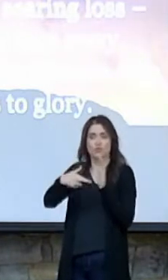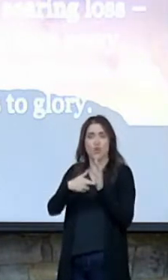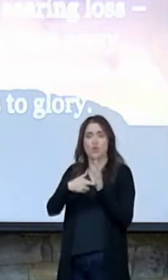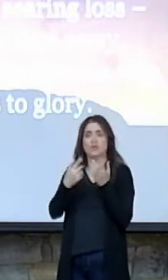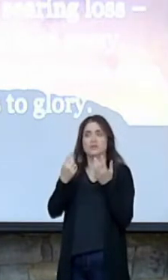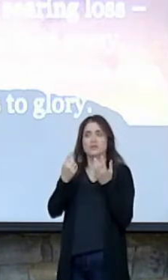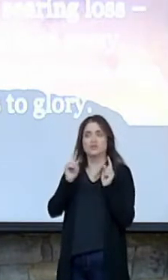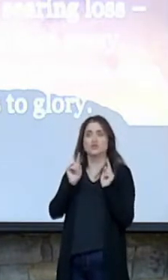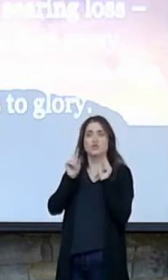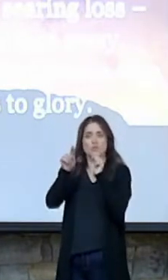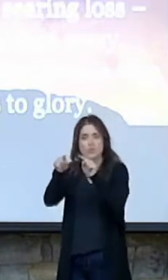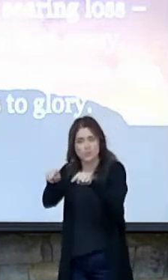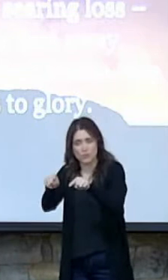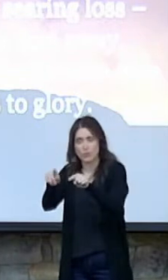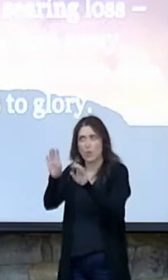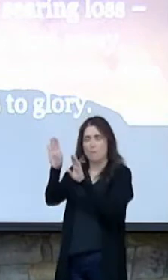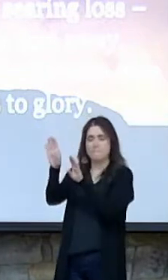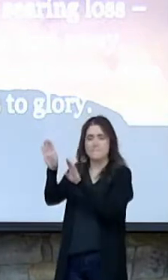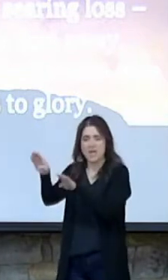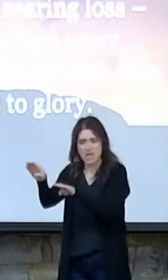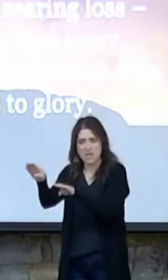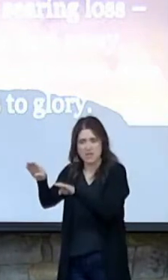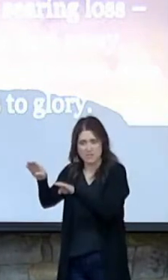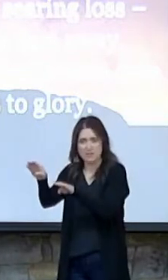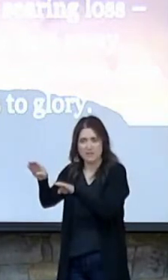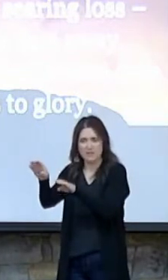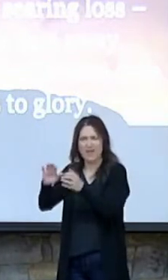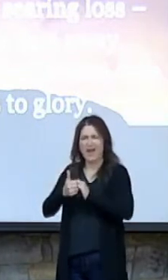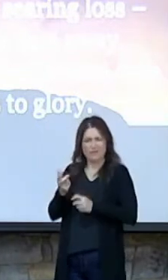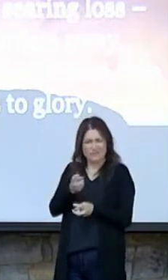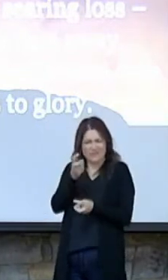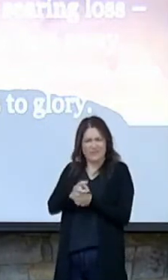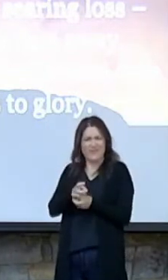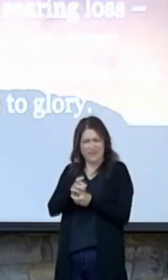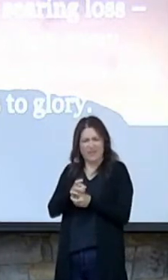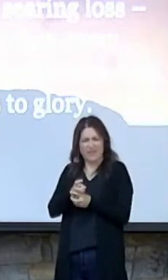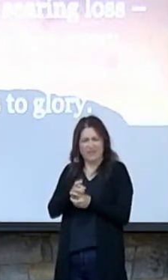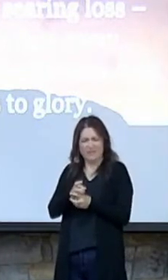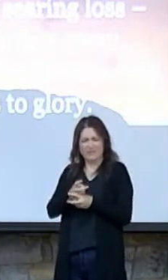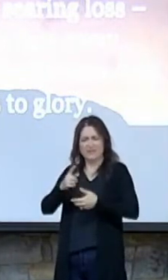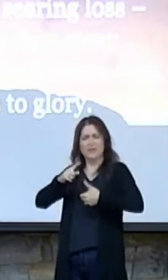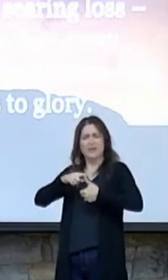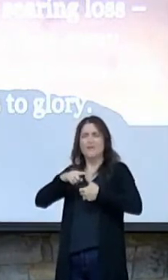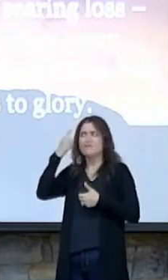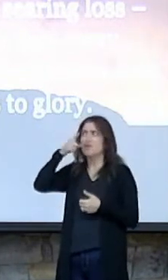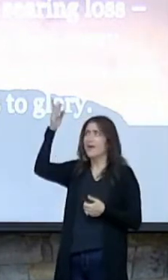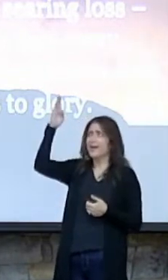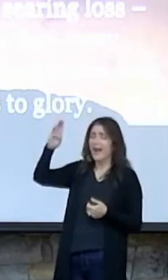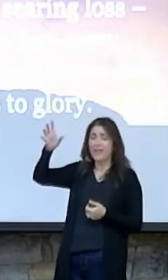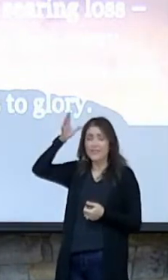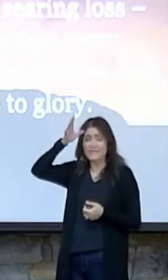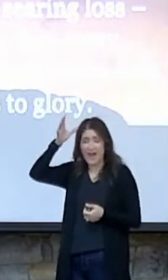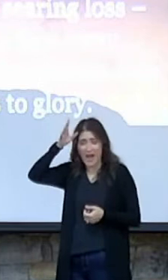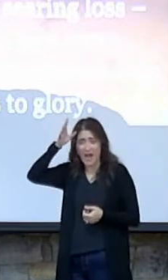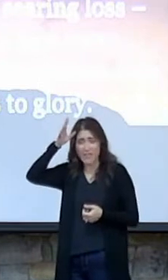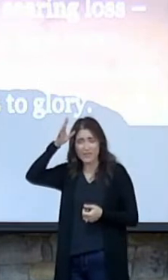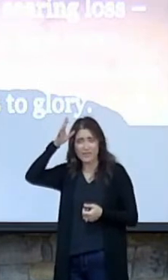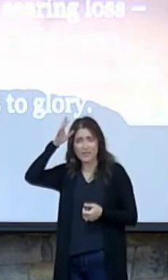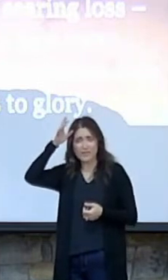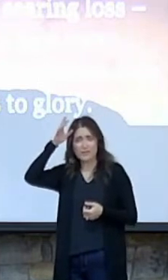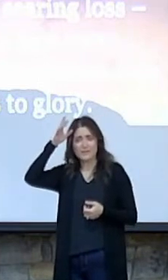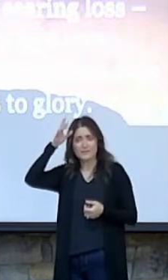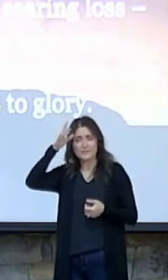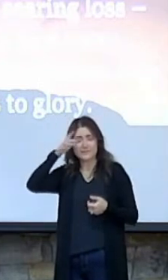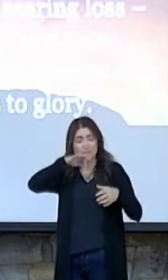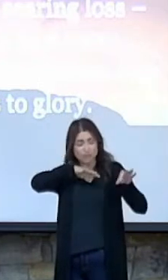and obeying. How difficult must it have been for God the Father to direct, to send